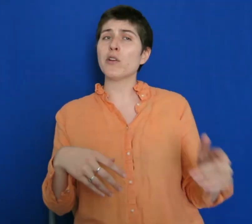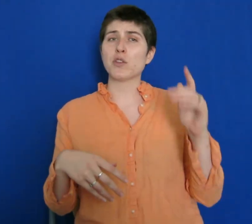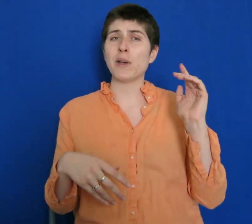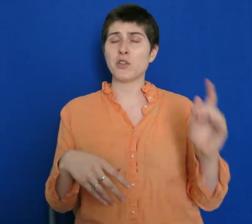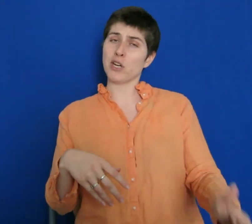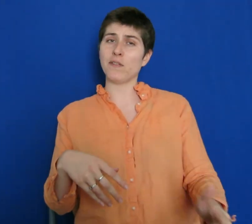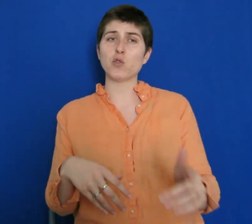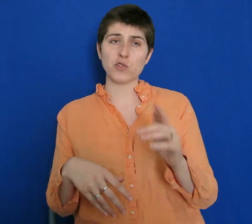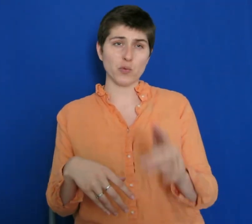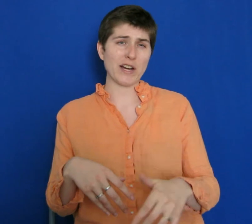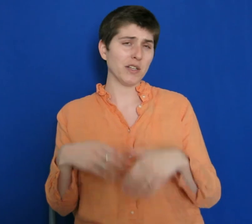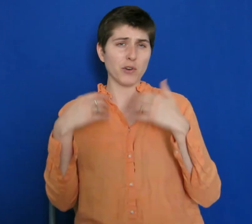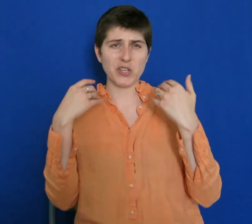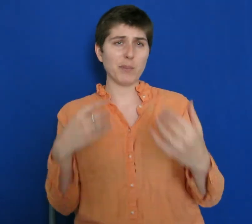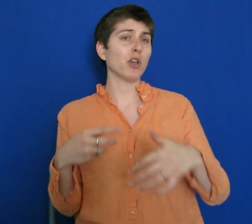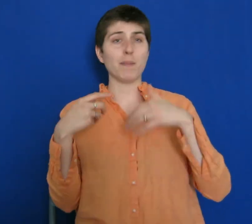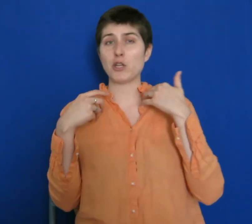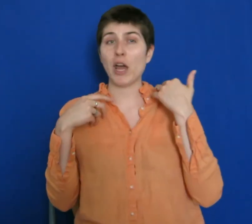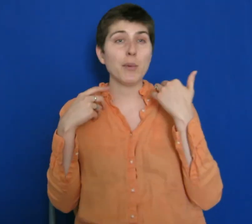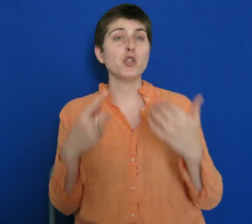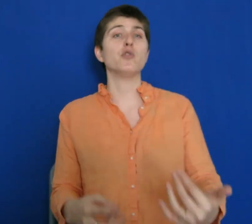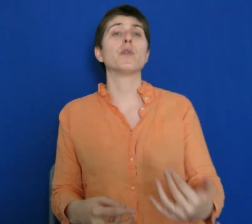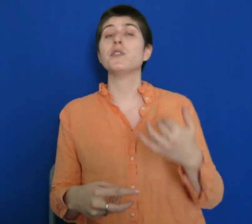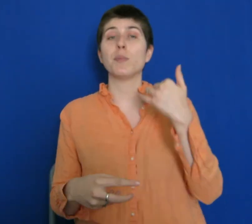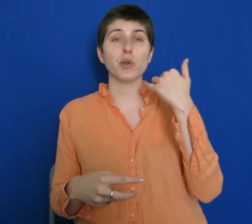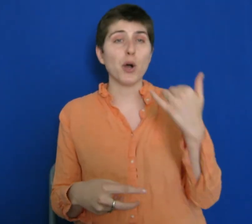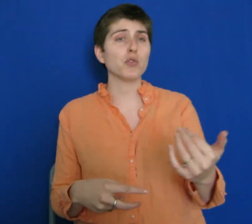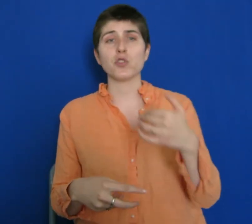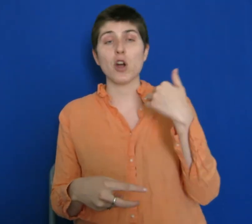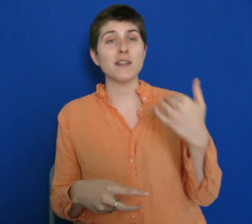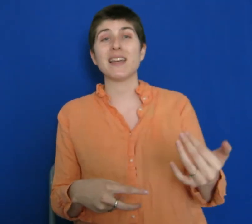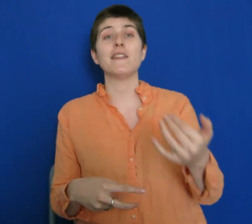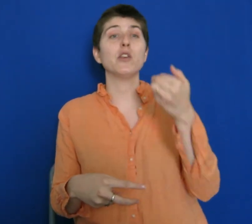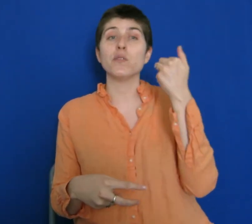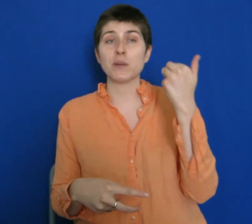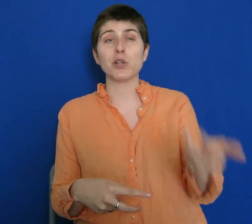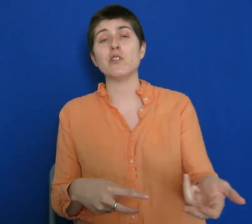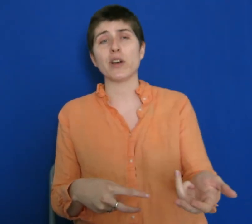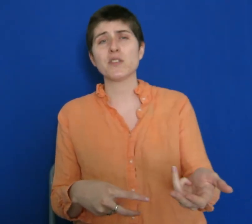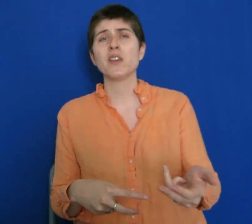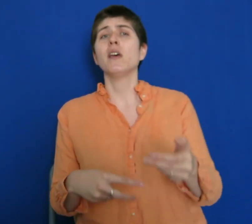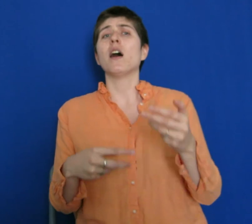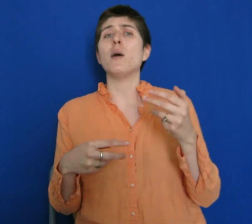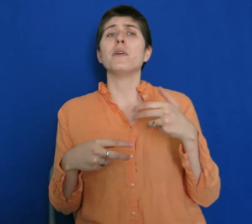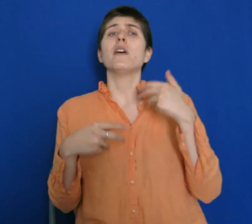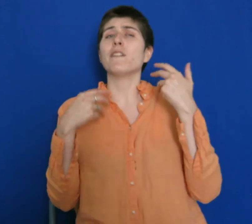is to message individuals directly. For example, you can mention how much you enjoyed some of their posts or content and that you have similar interests. For